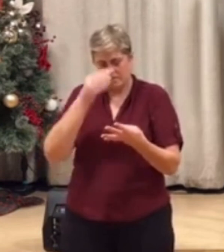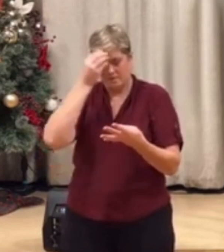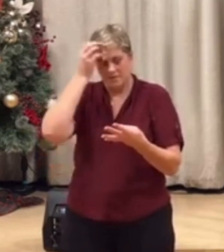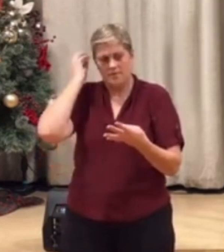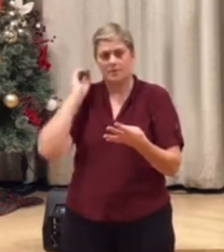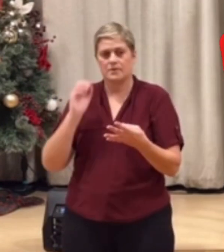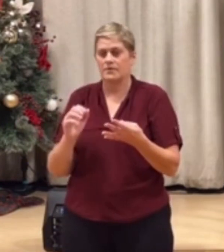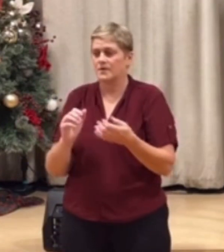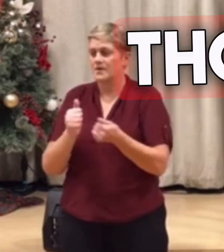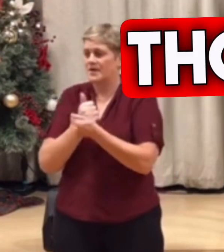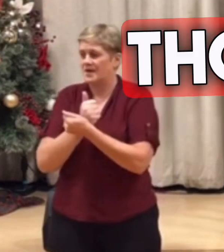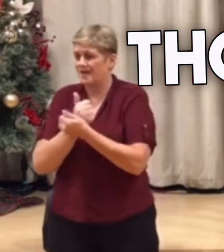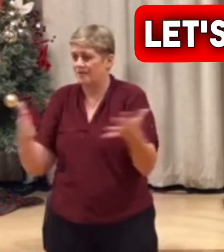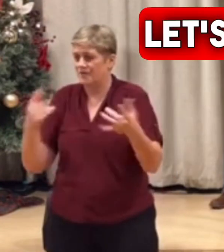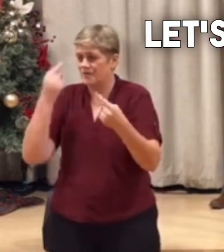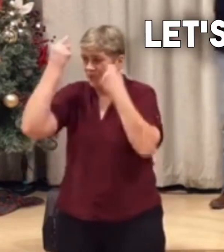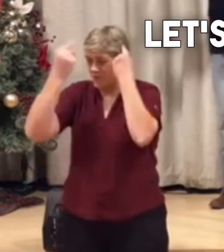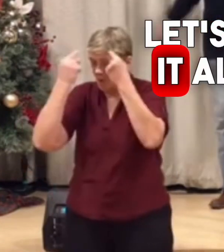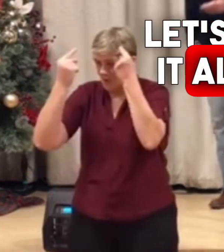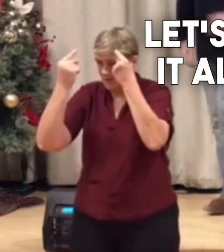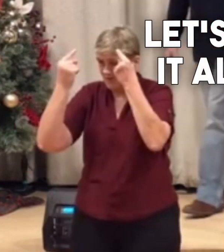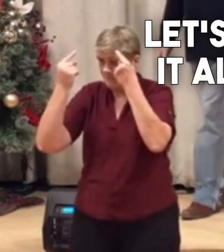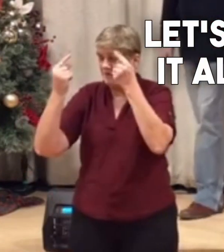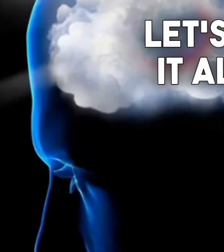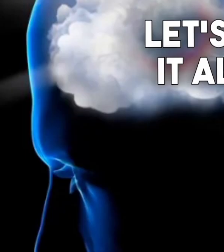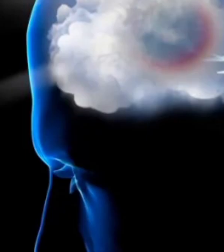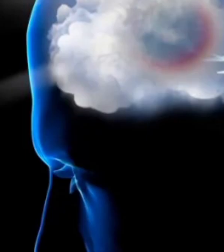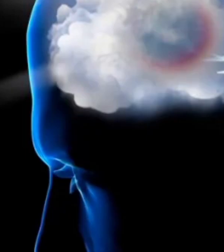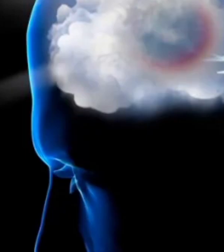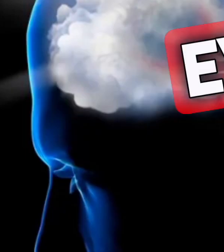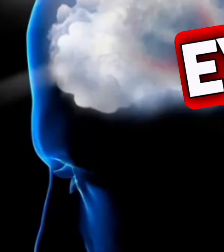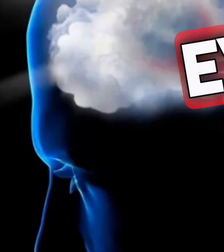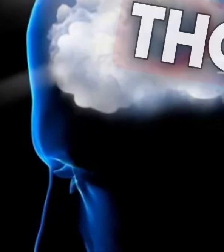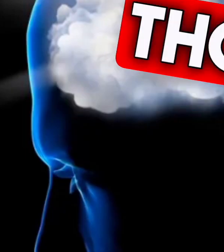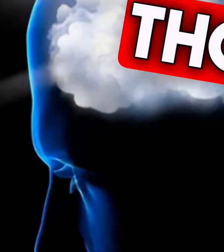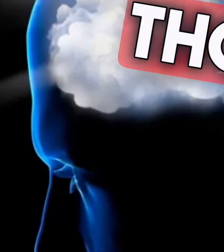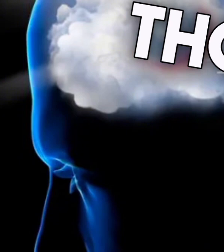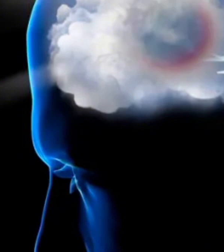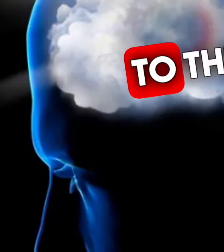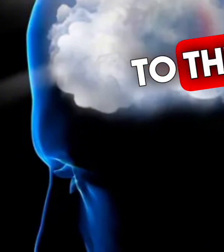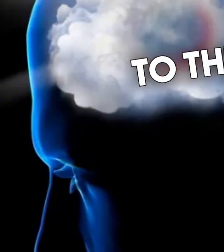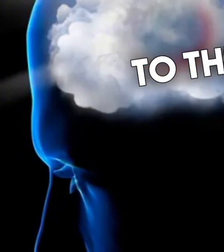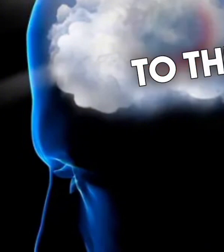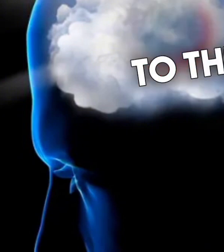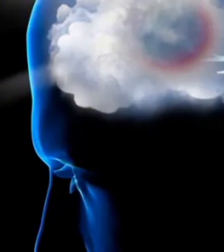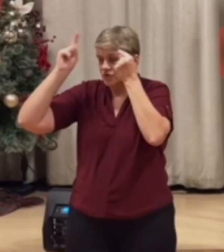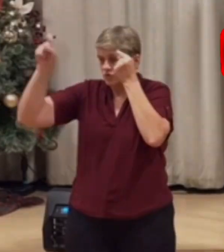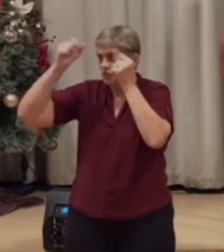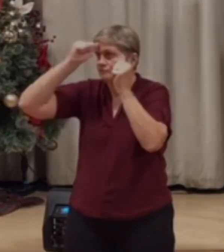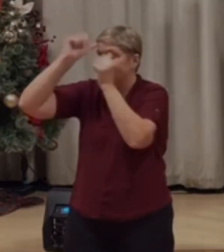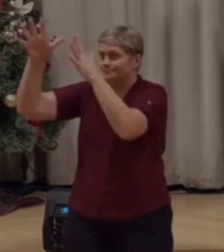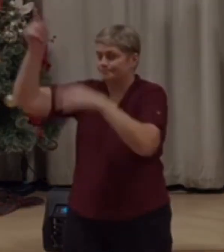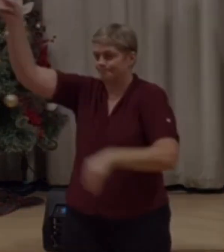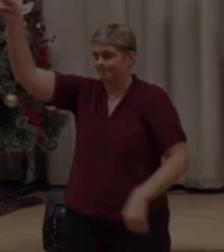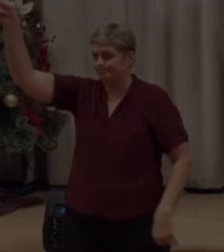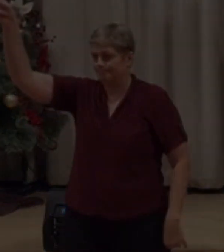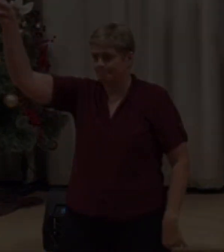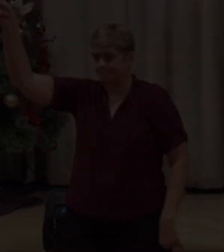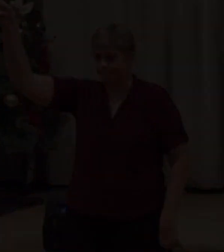every thought. Let's just wrap it all up, y'all. Every thought to the obedience of Christ.